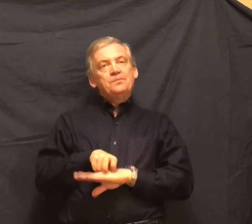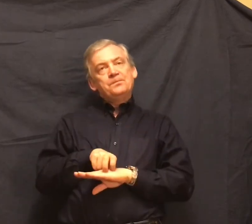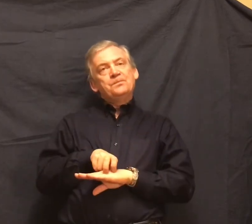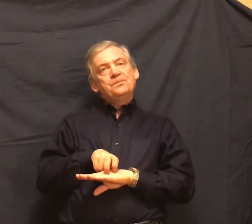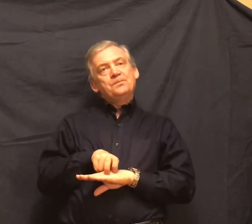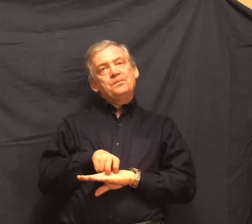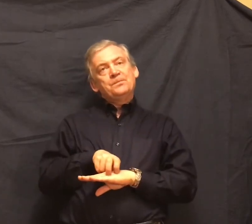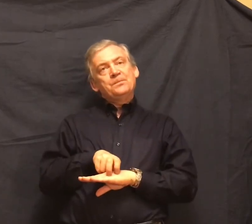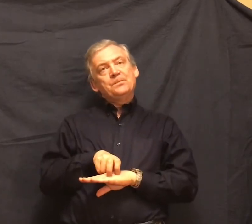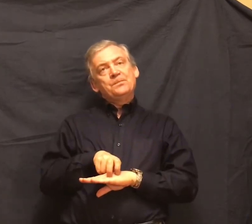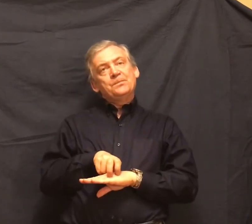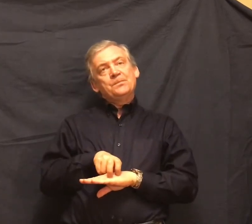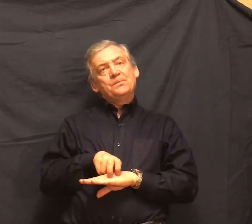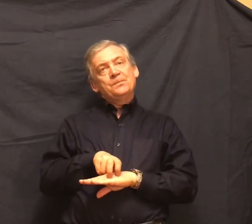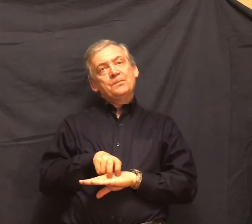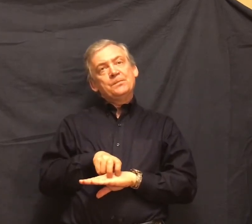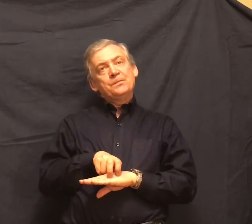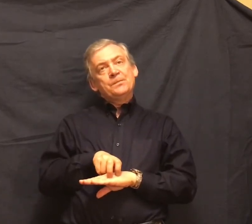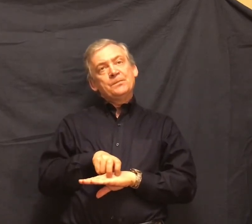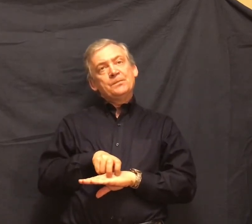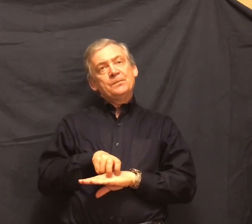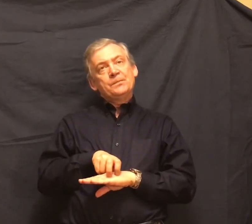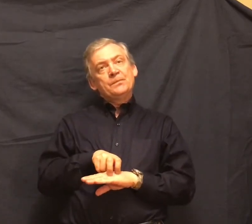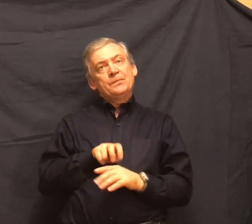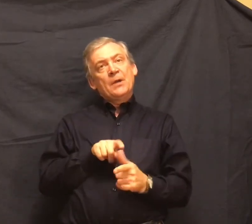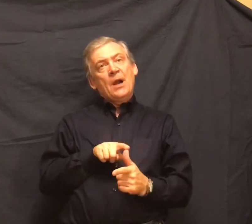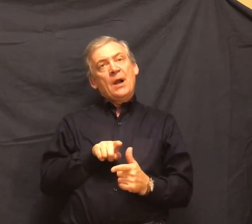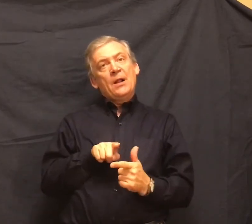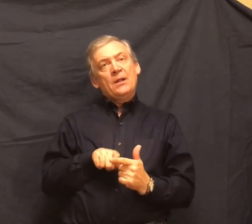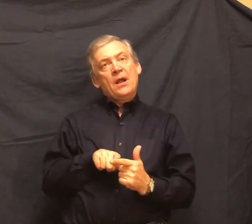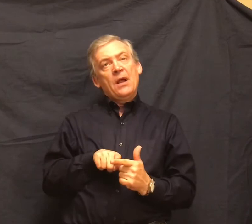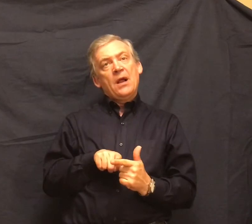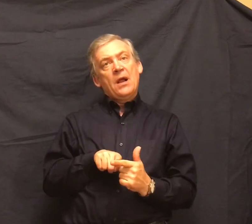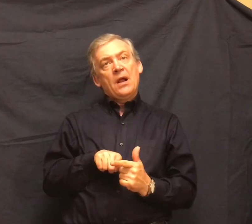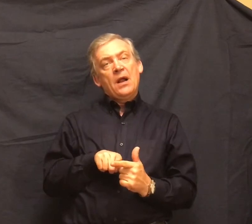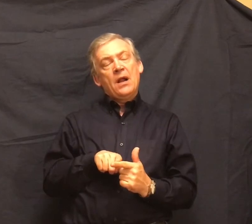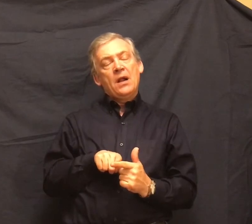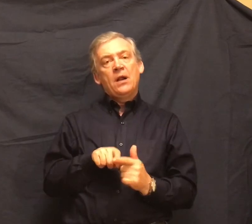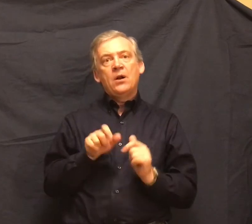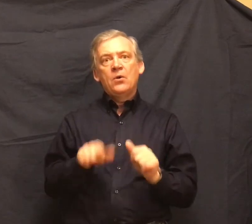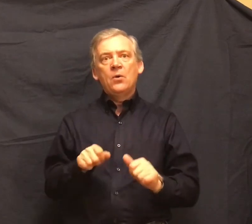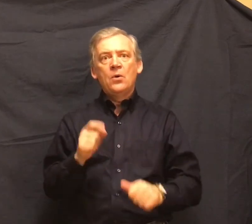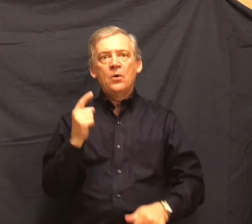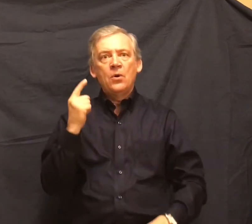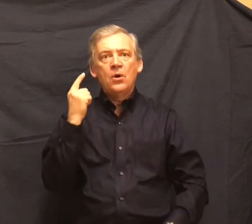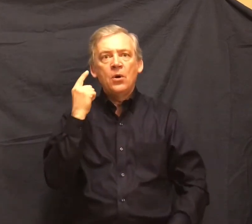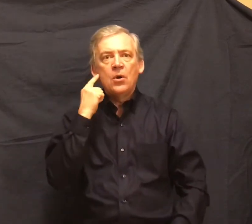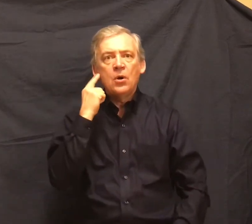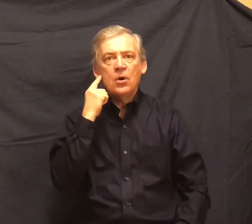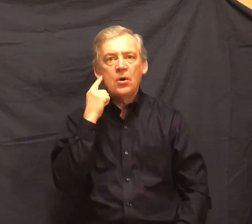And then from the direction of the state highway came the sound of footsteps on crisp sycamore leaves.